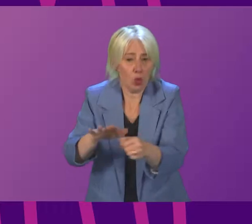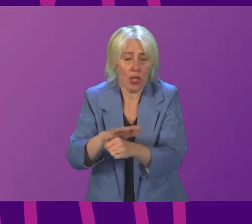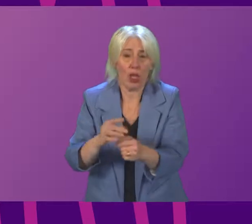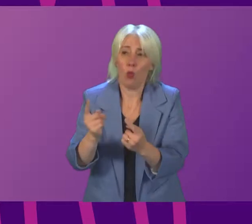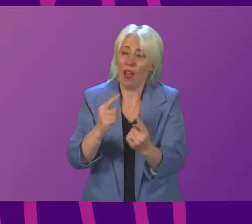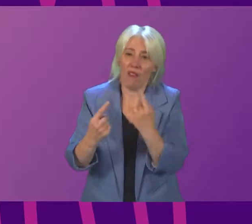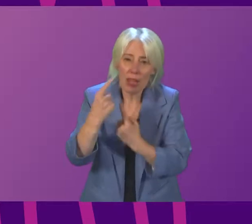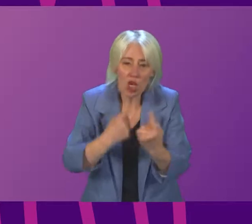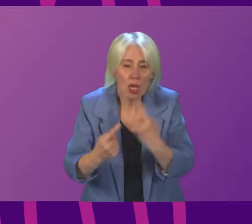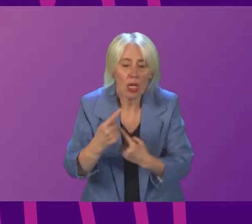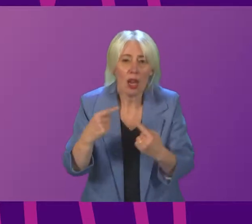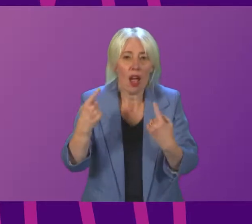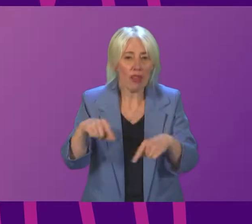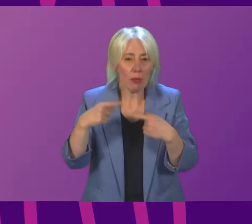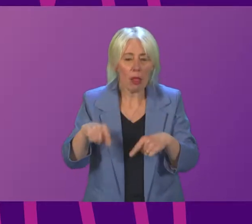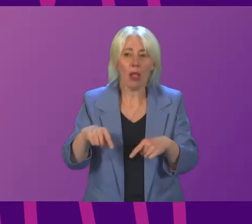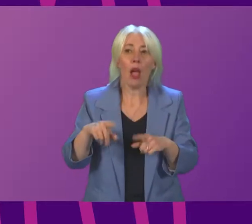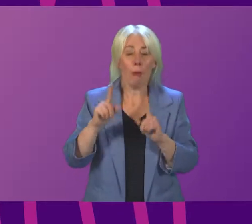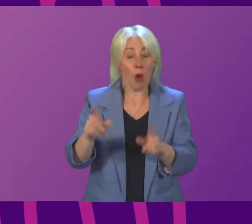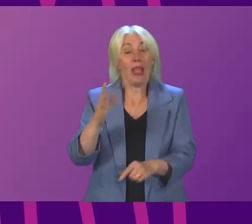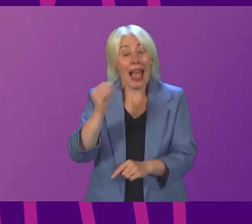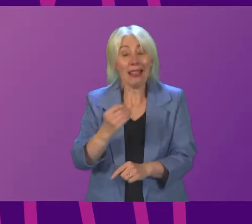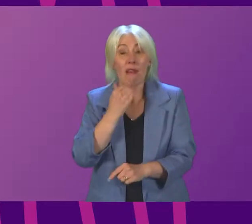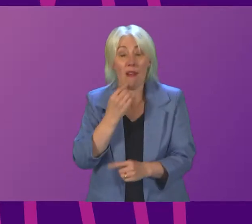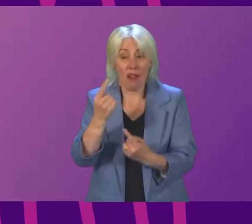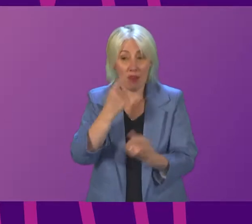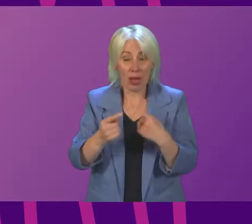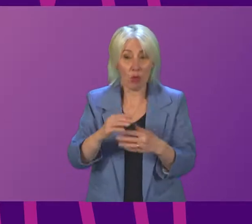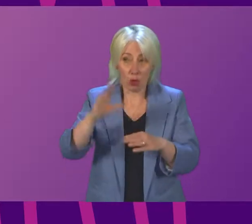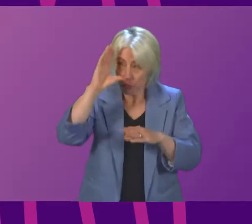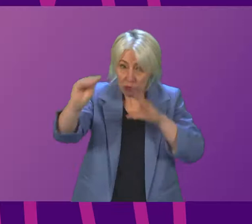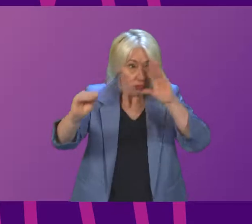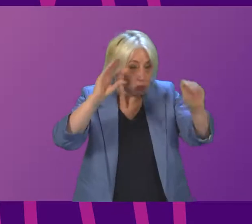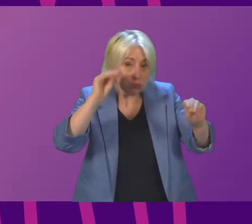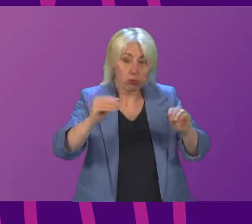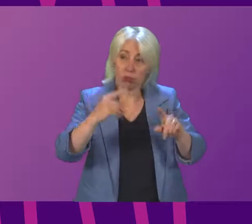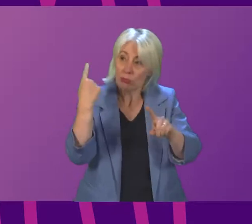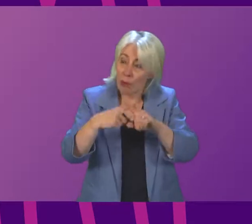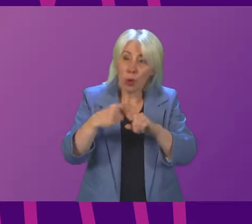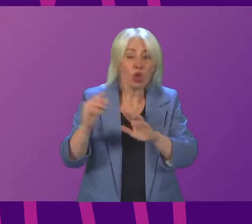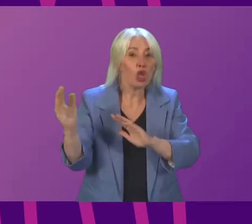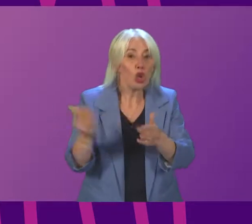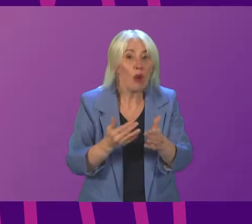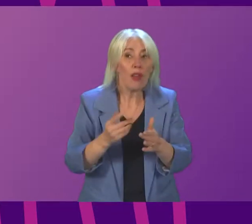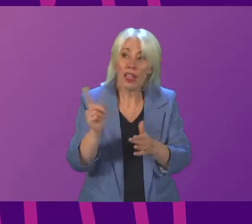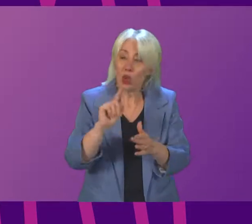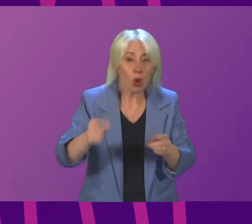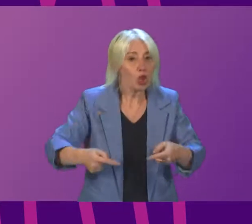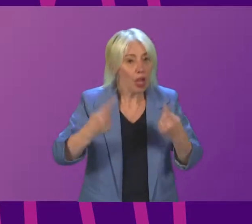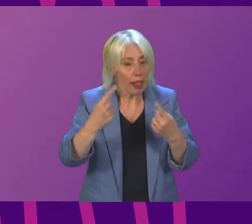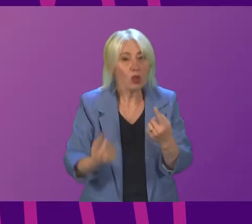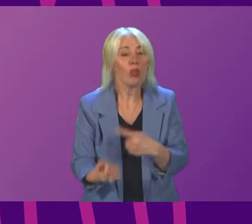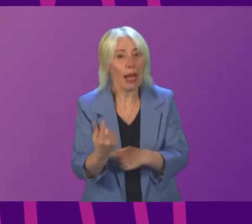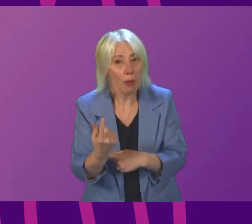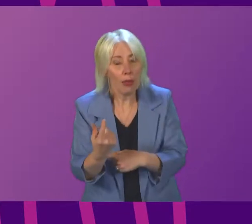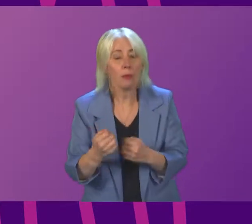was available to inform responders about the challenges that were faced. Obviously, there will be